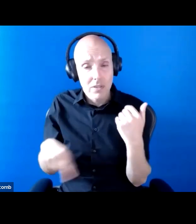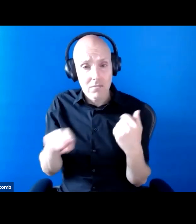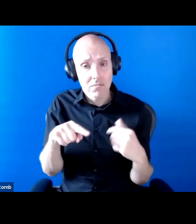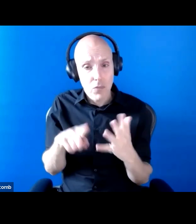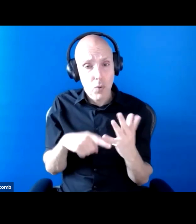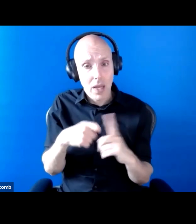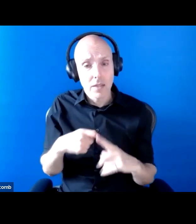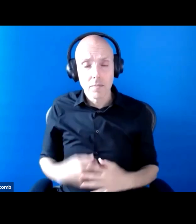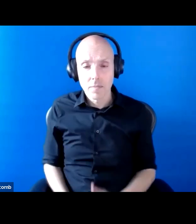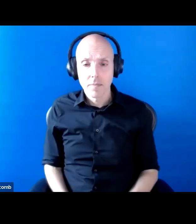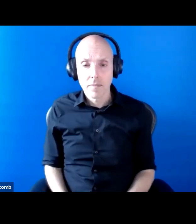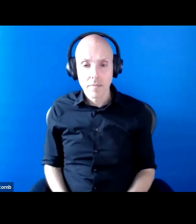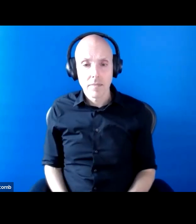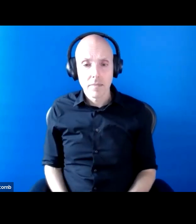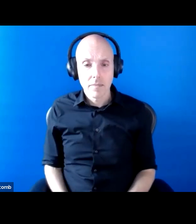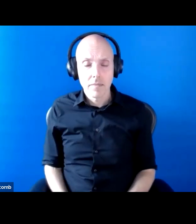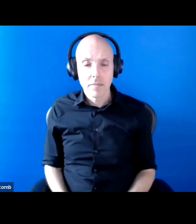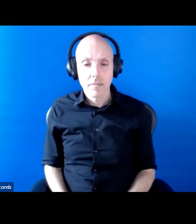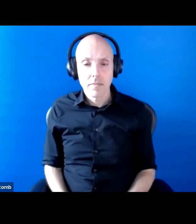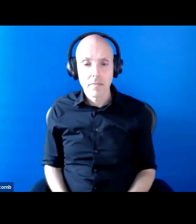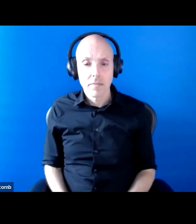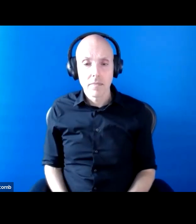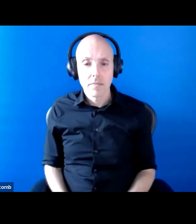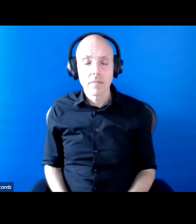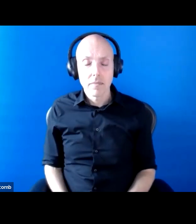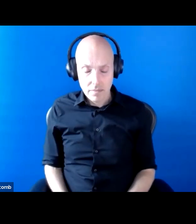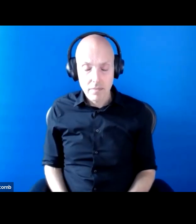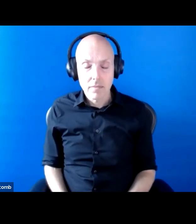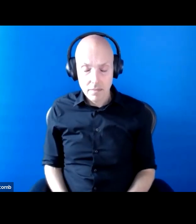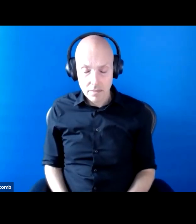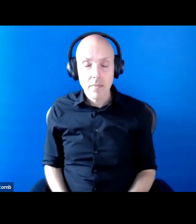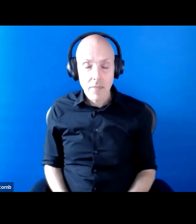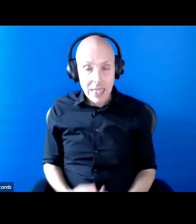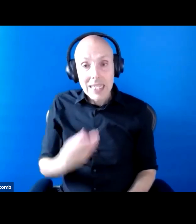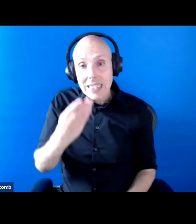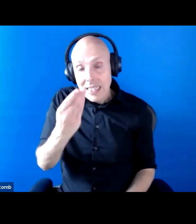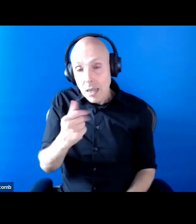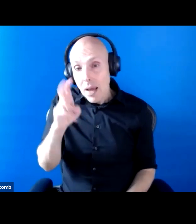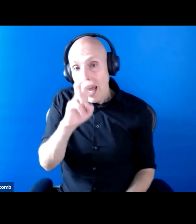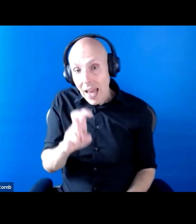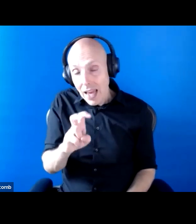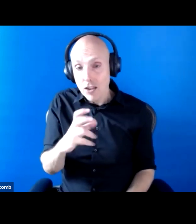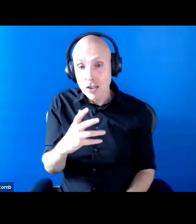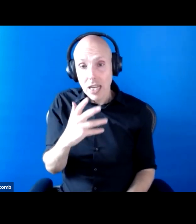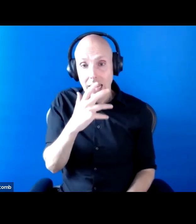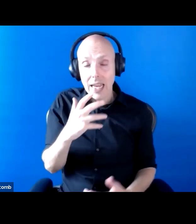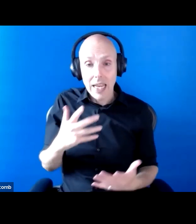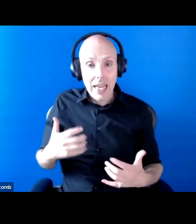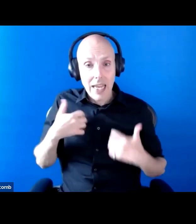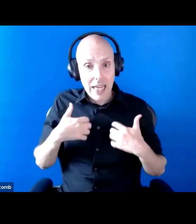Because some of the poorest. energy costs disabled people are going to have to pay aren't a matter of just heating